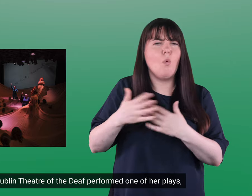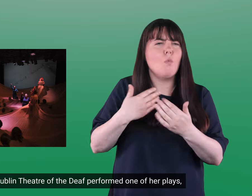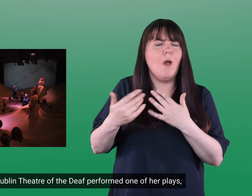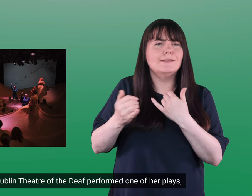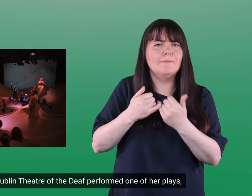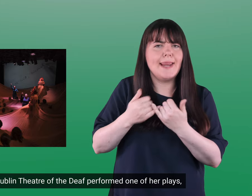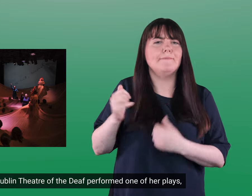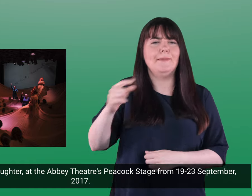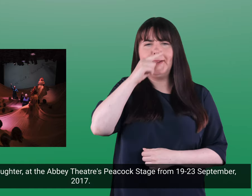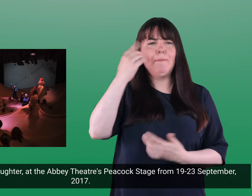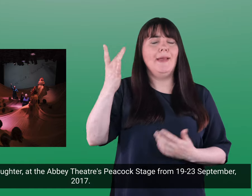The King of Spain's Daughter